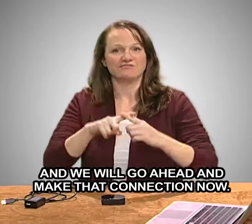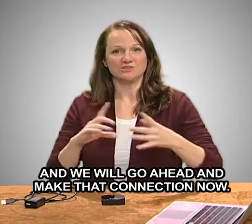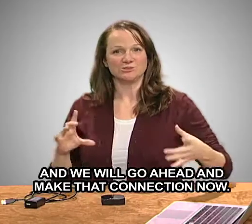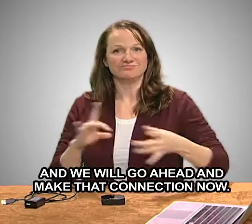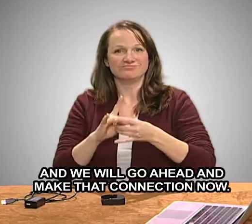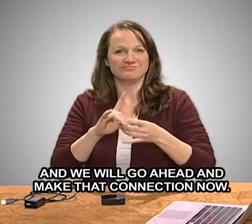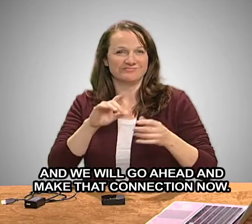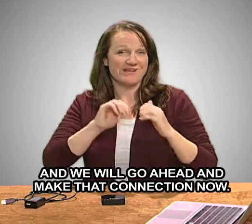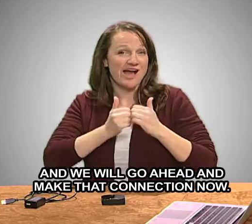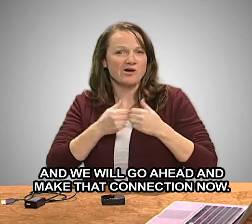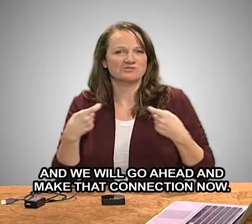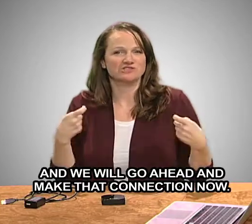will go ahead and make that connection now.